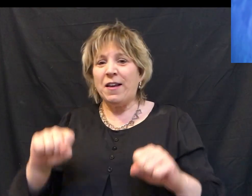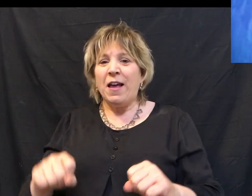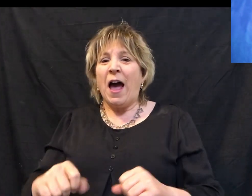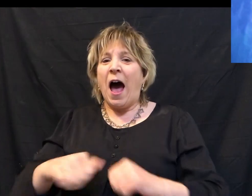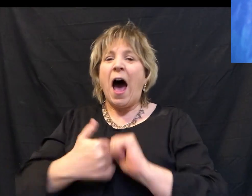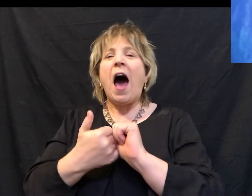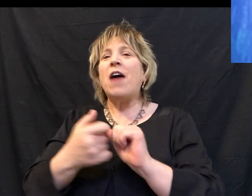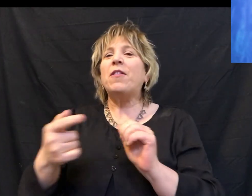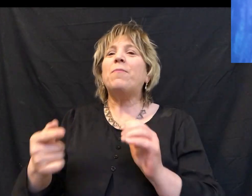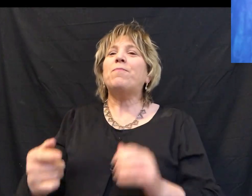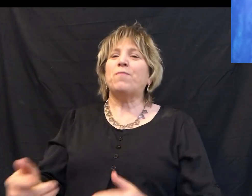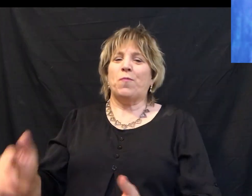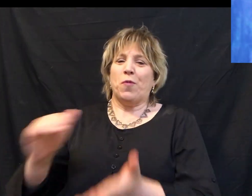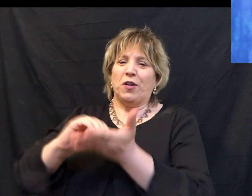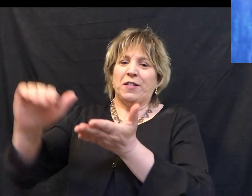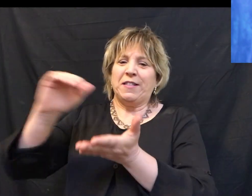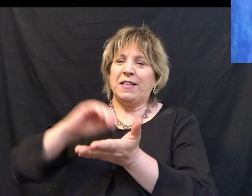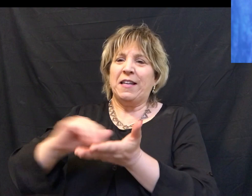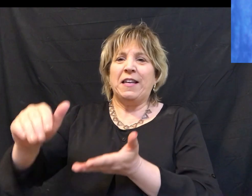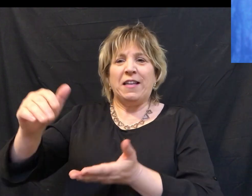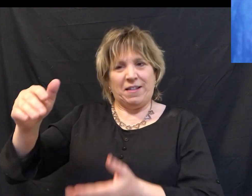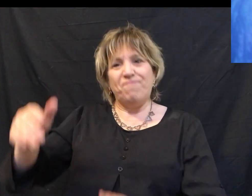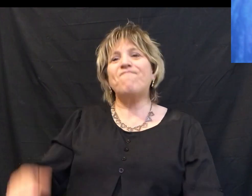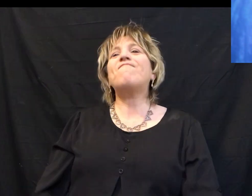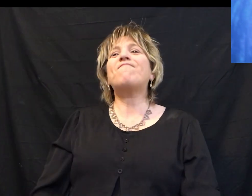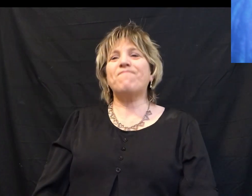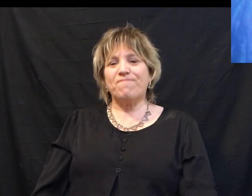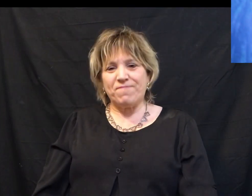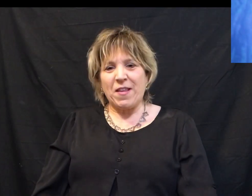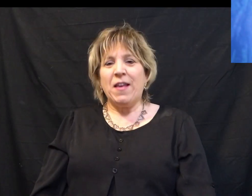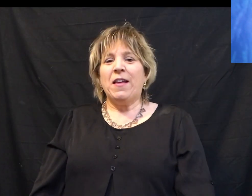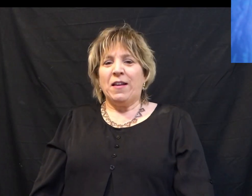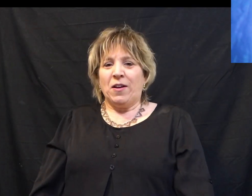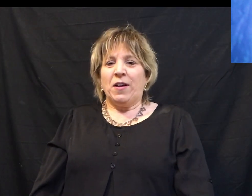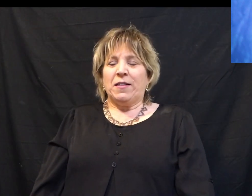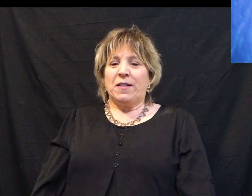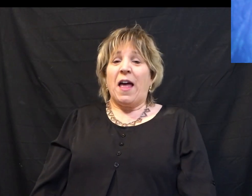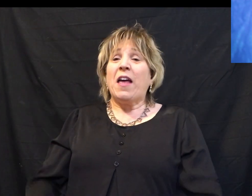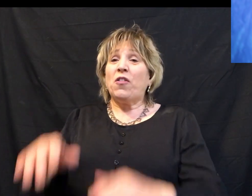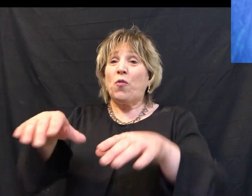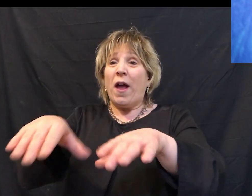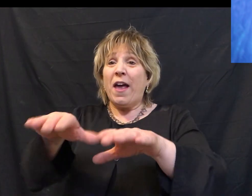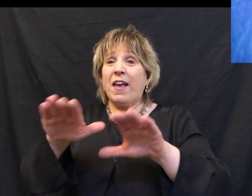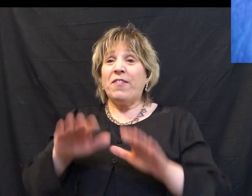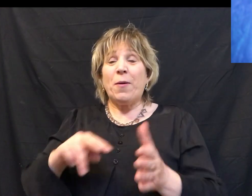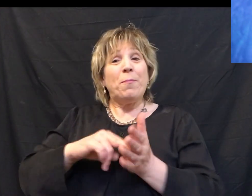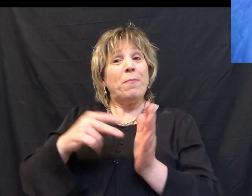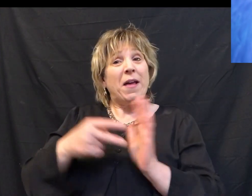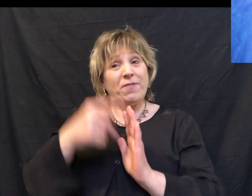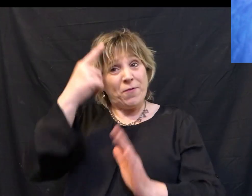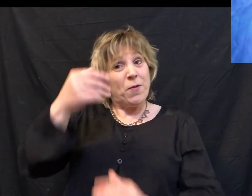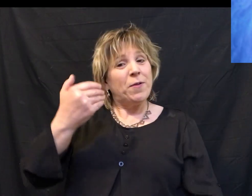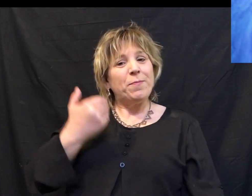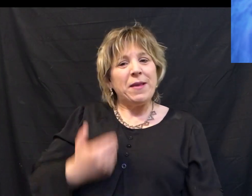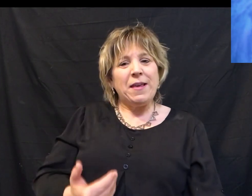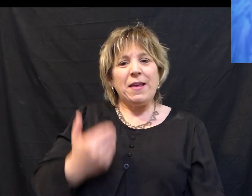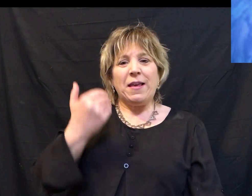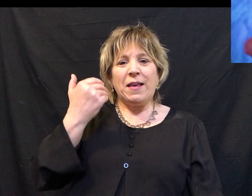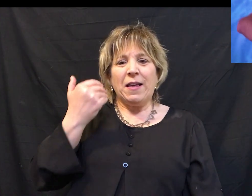mercy of God And was the grave meant for me And where my